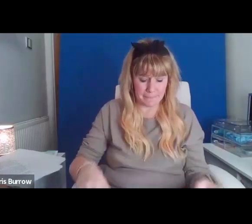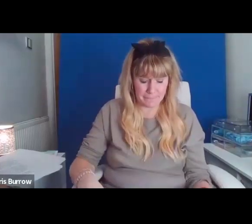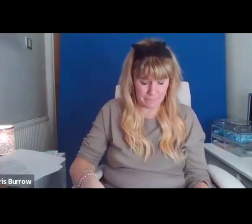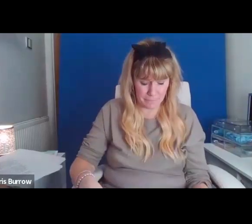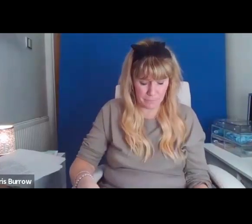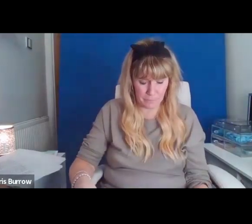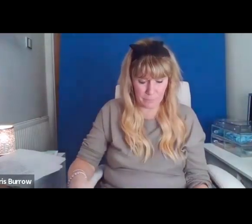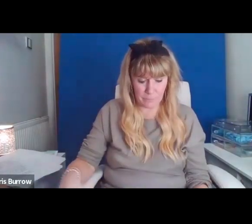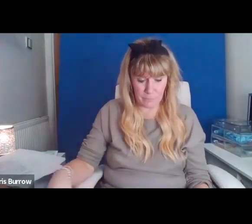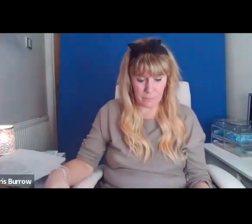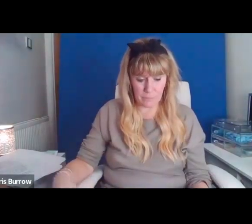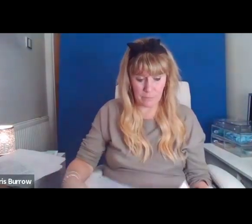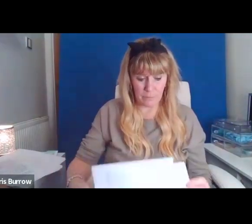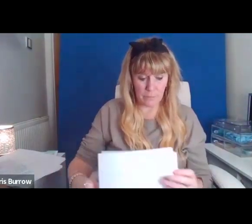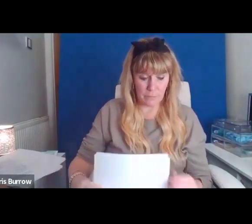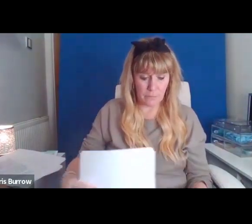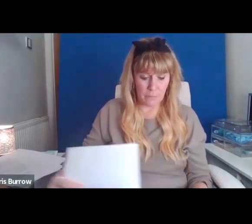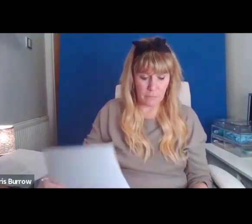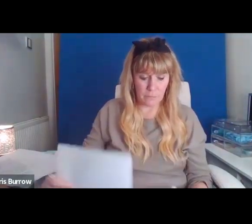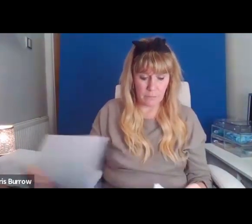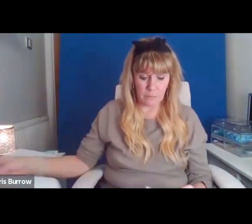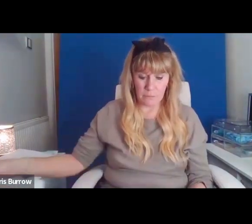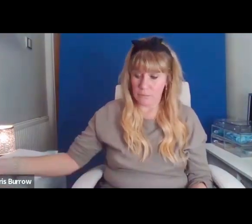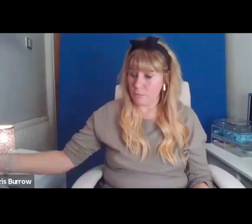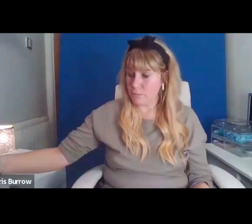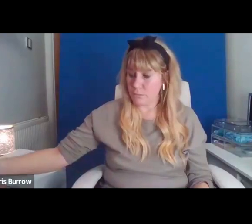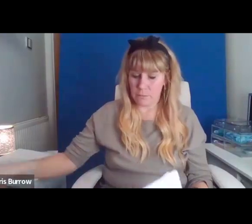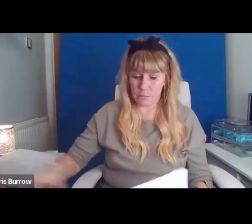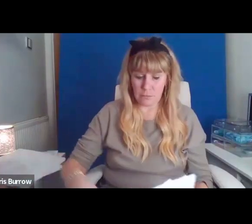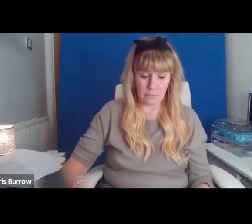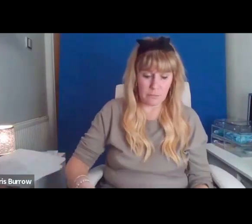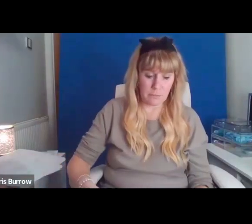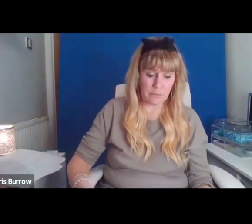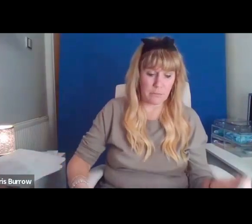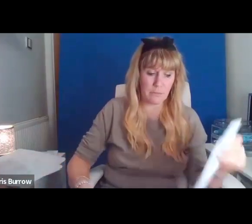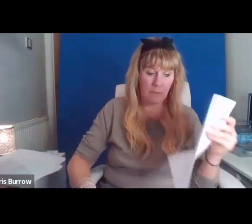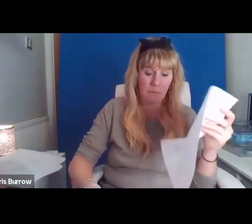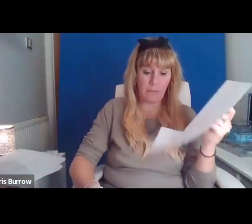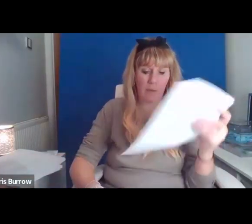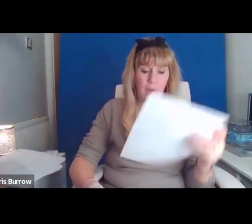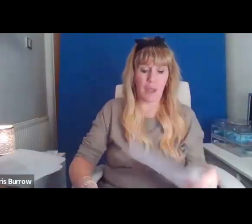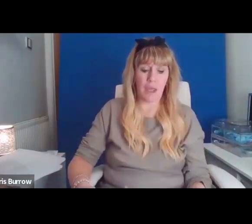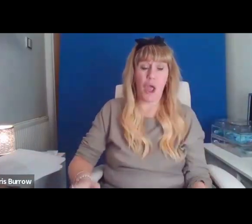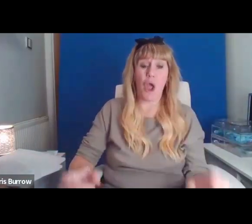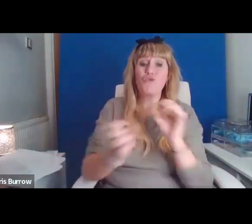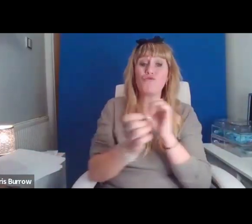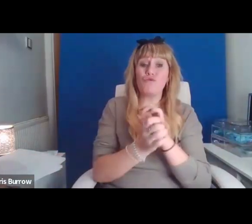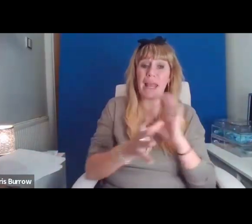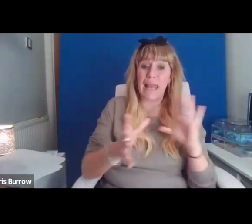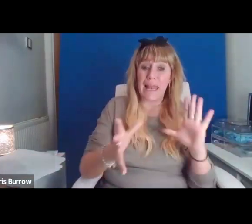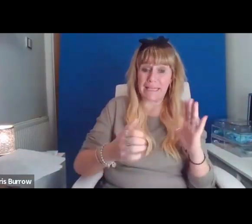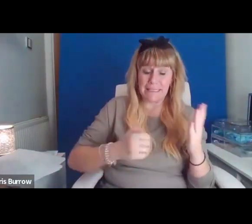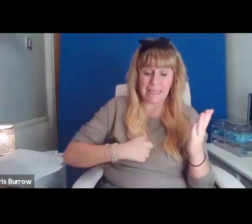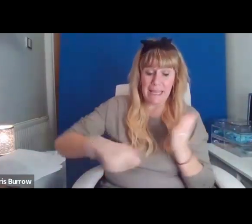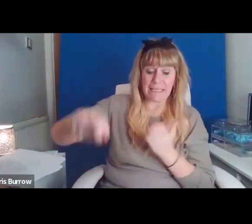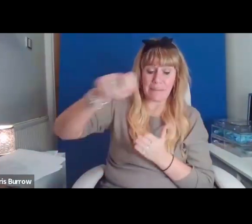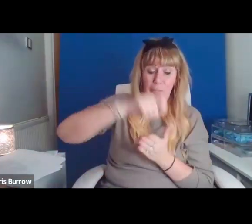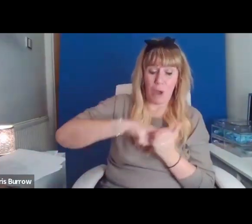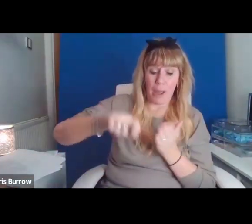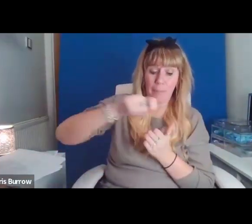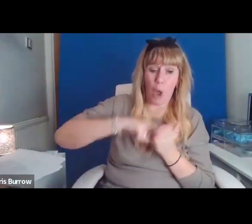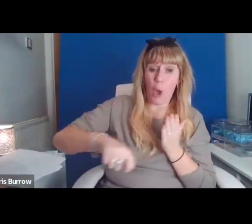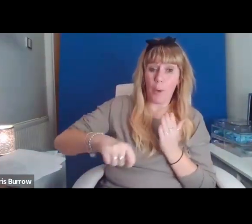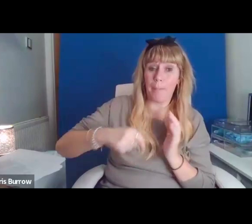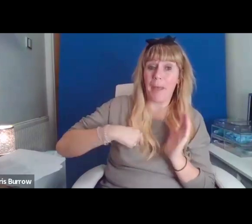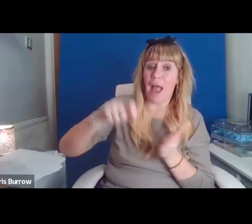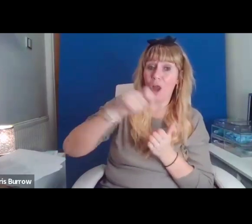Release It's my poem and I'll write if I want to. Write if I want to. You would write